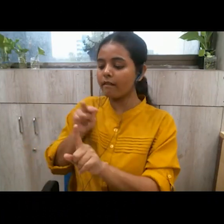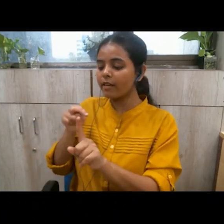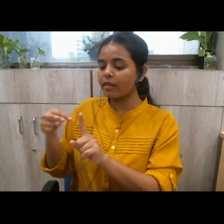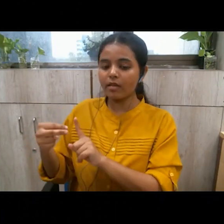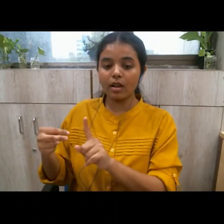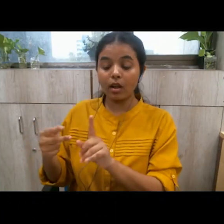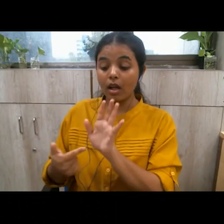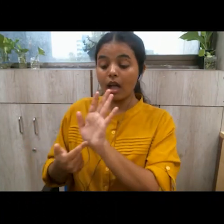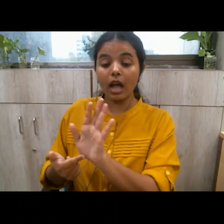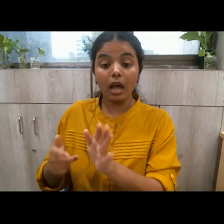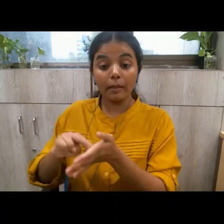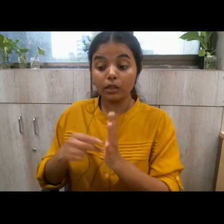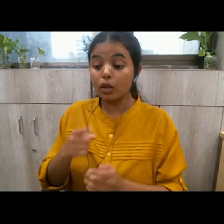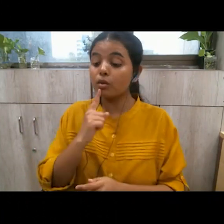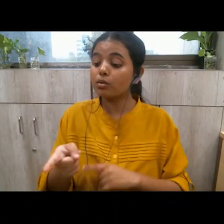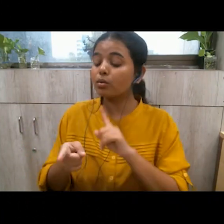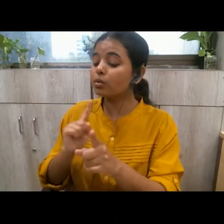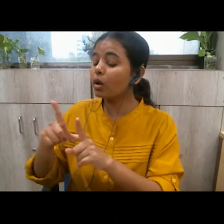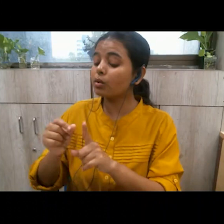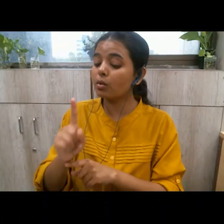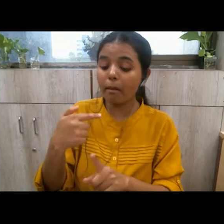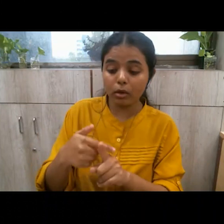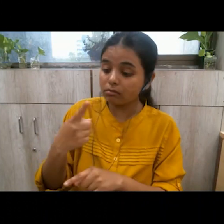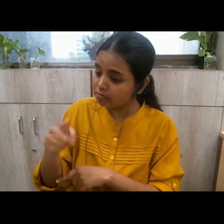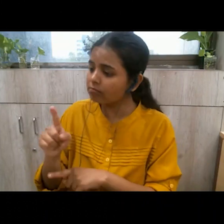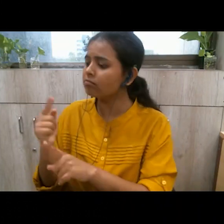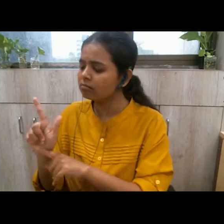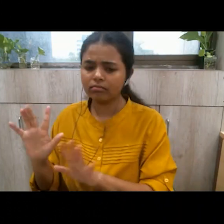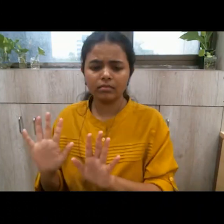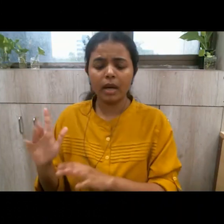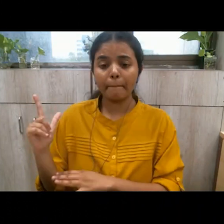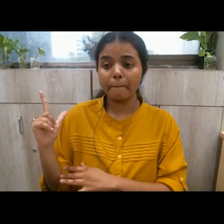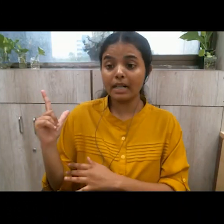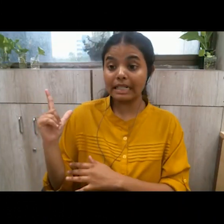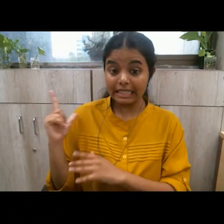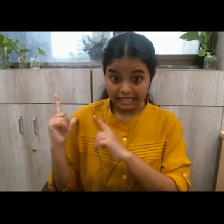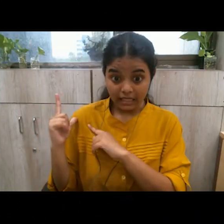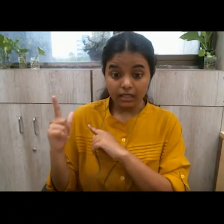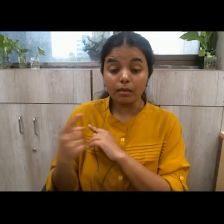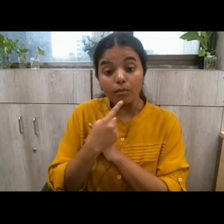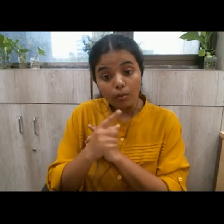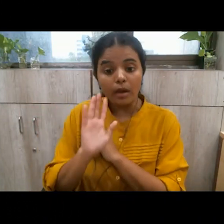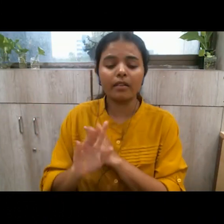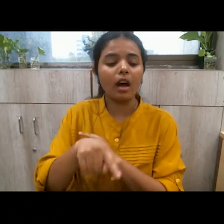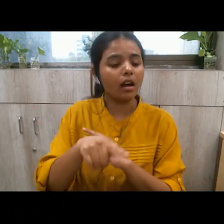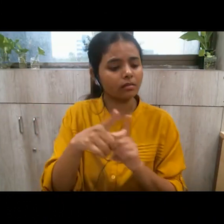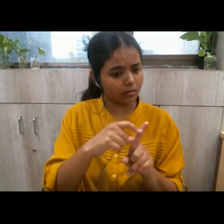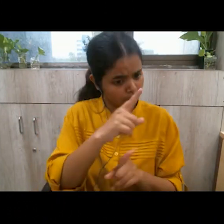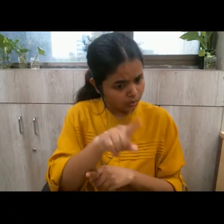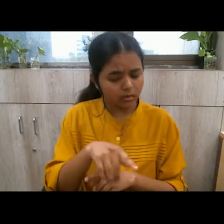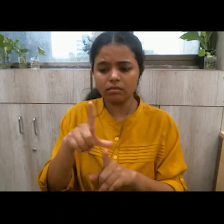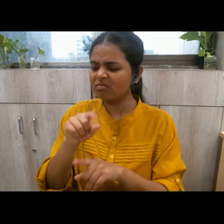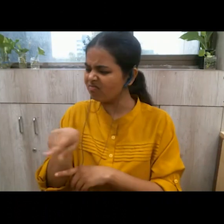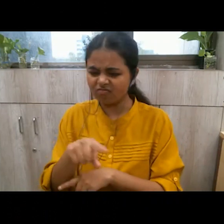tell the people what to do what is good for them a leader is a person who tells the people what is good for them so a